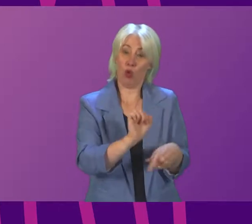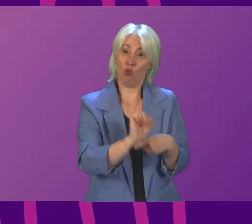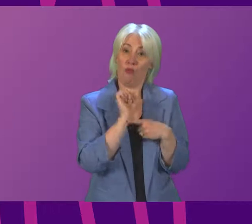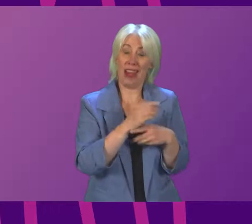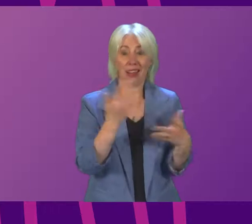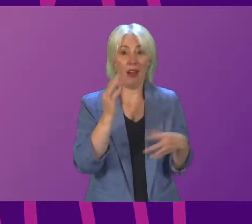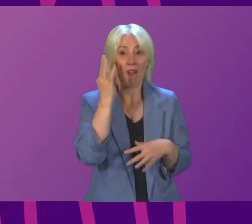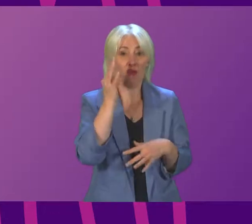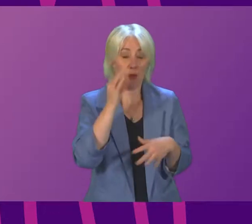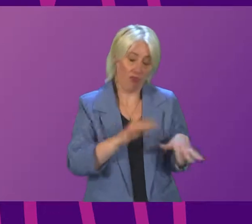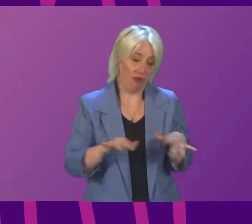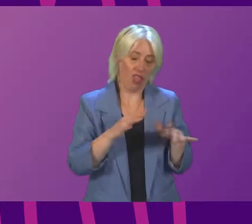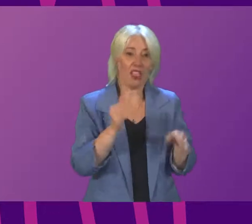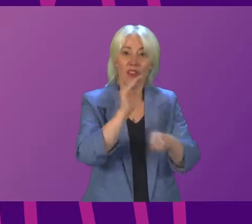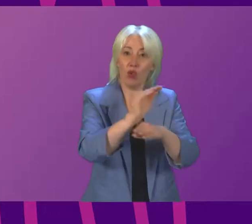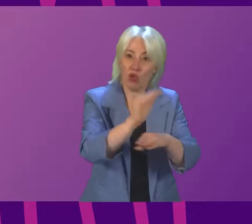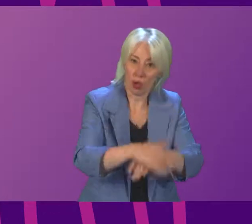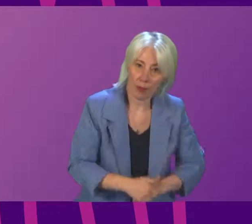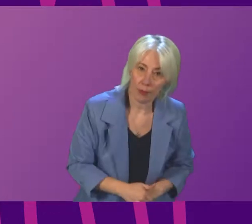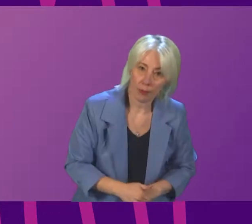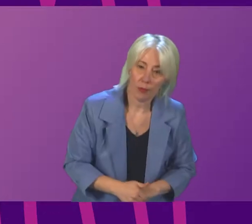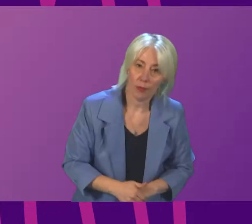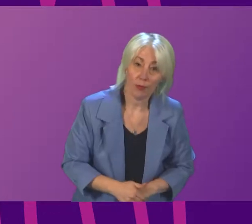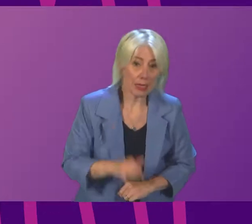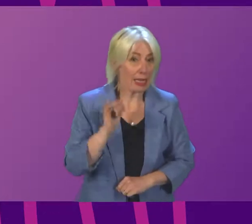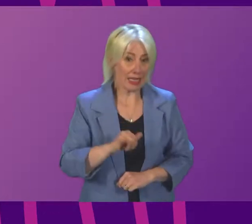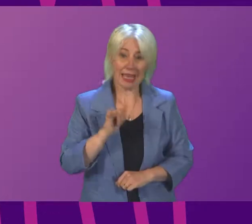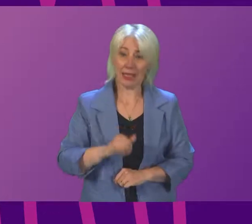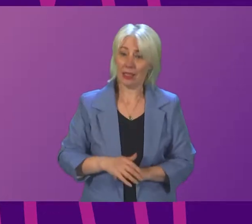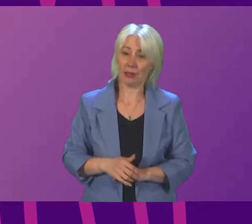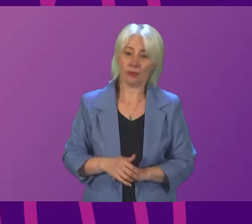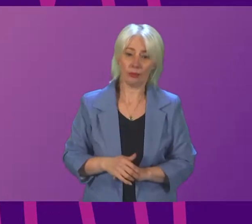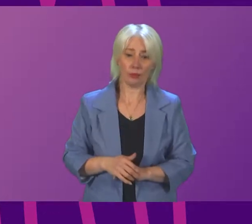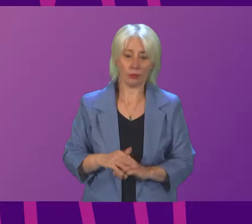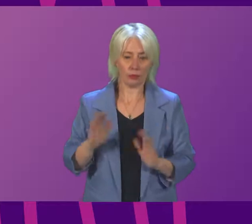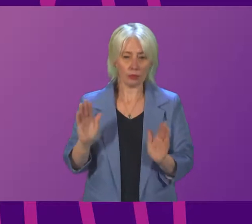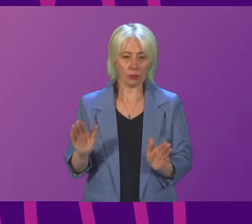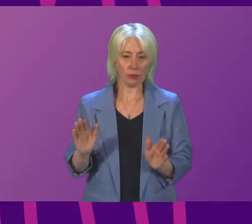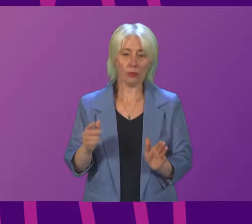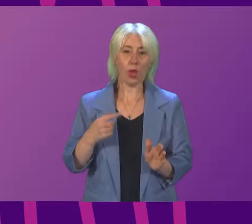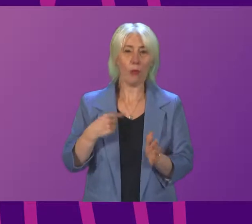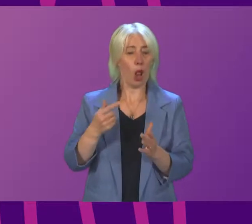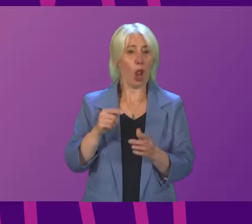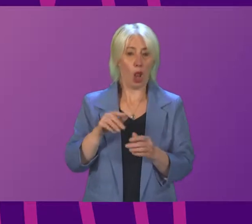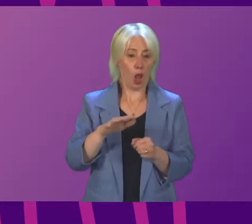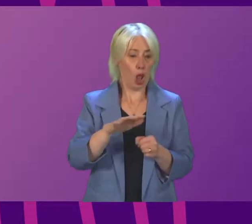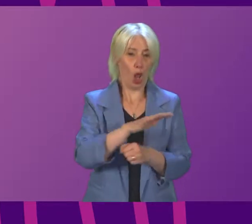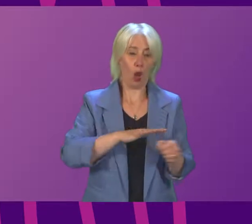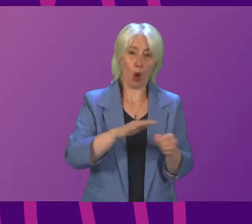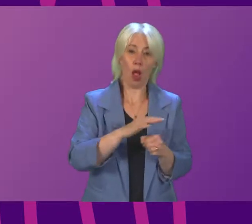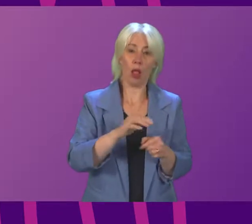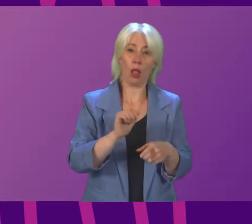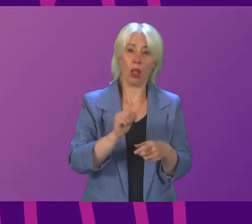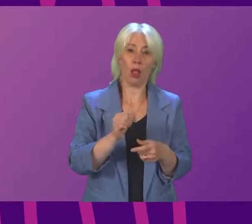Secretary. Presiding officer, I do want to associate myself with remarks, not just about the Local Resilience Commanders in